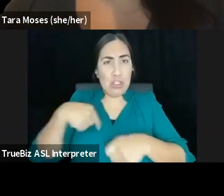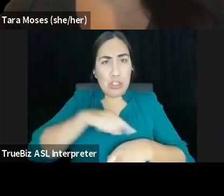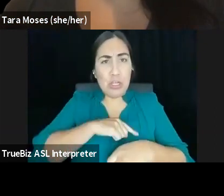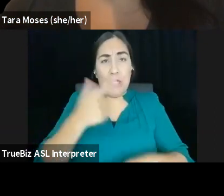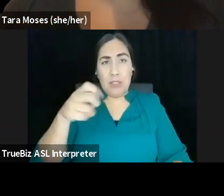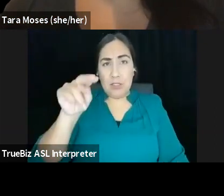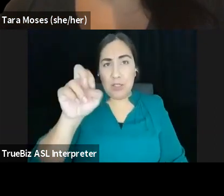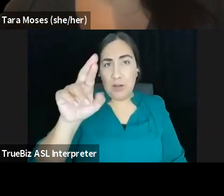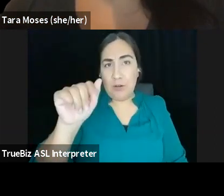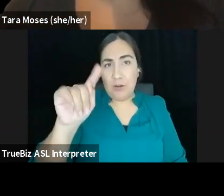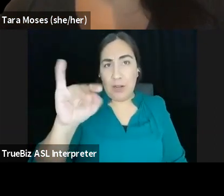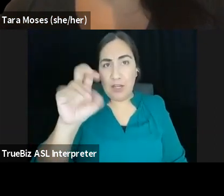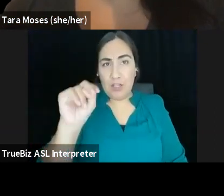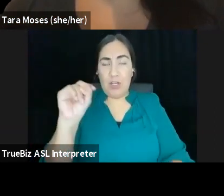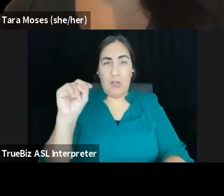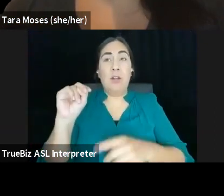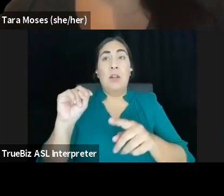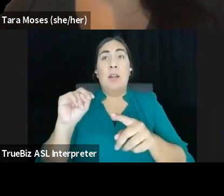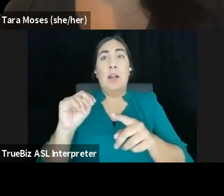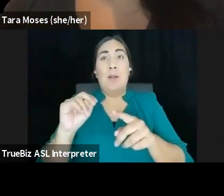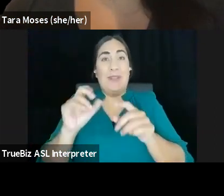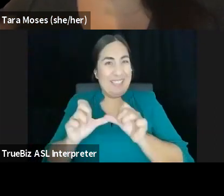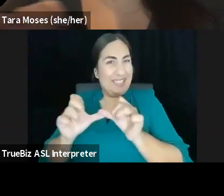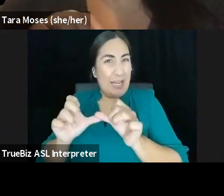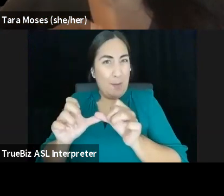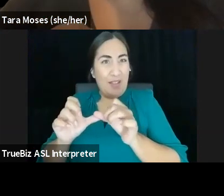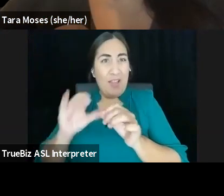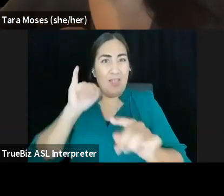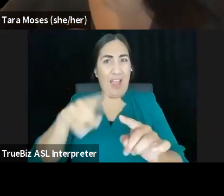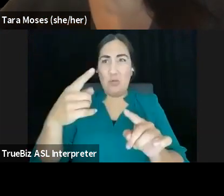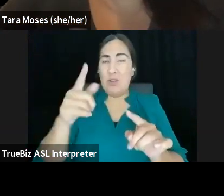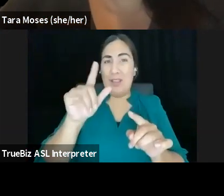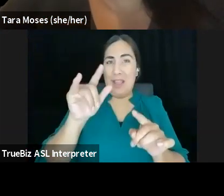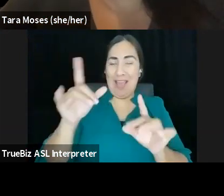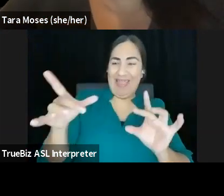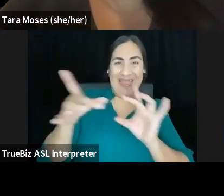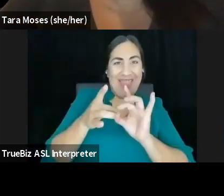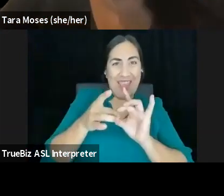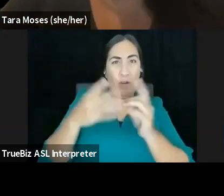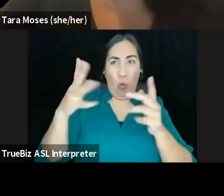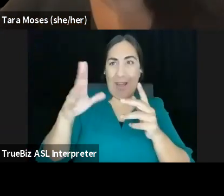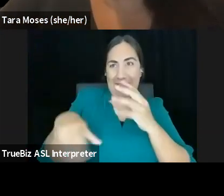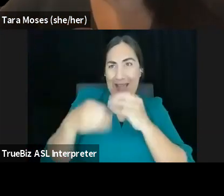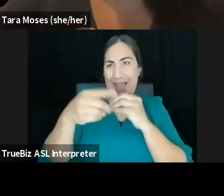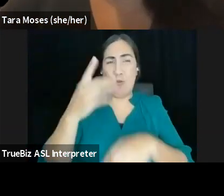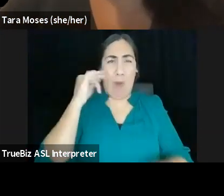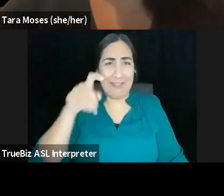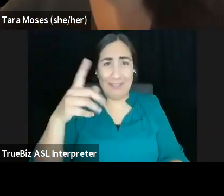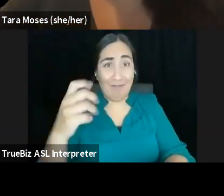Tara has already dropped the link to because she's lightning fast. Um, they talk about the need to move from